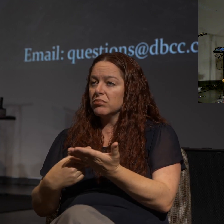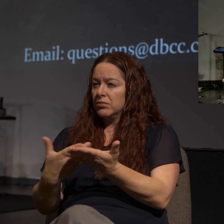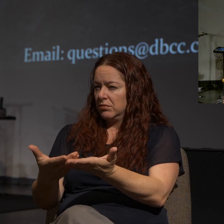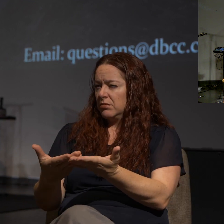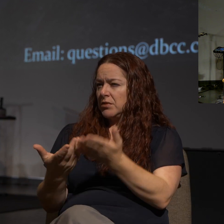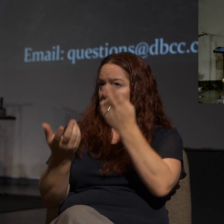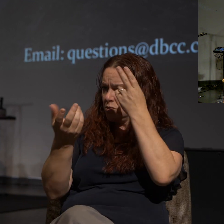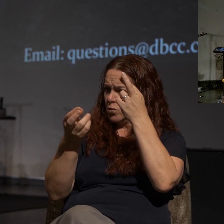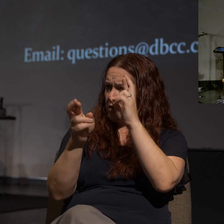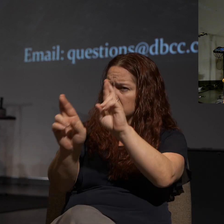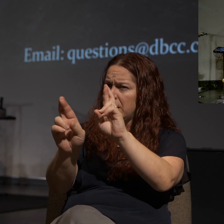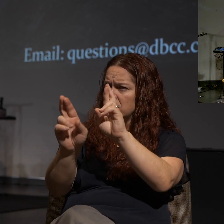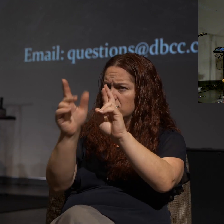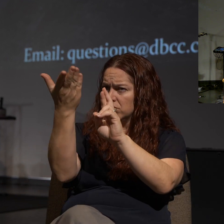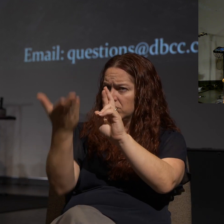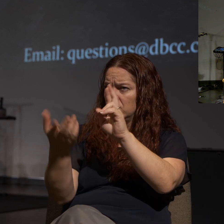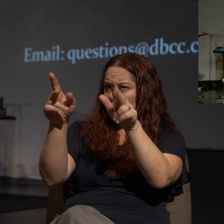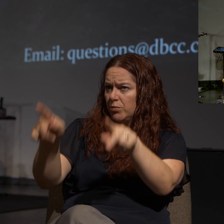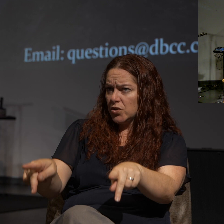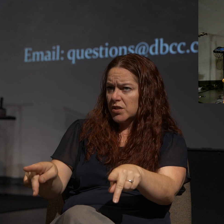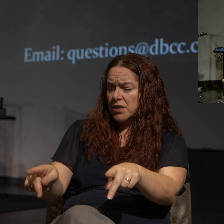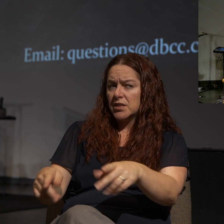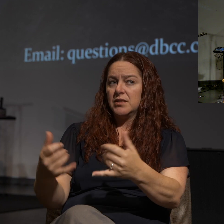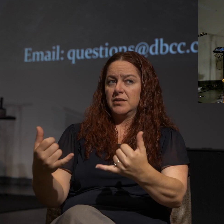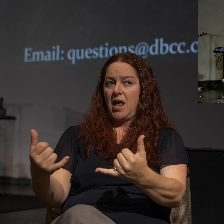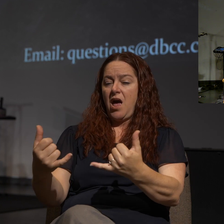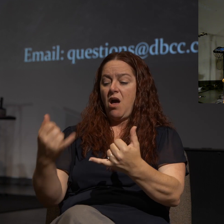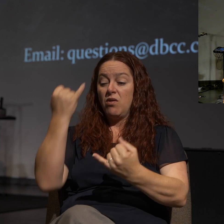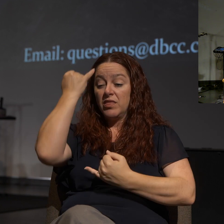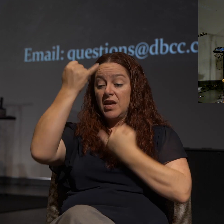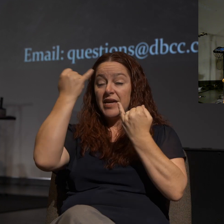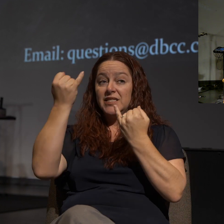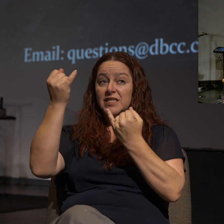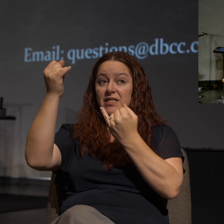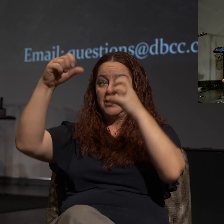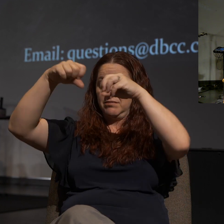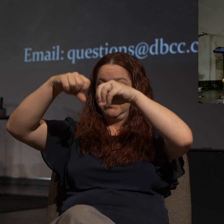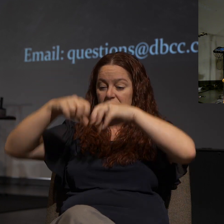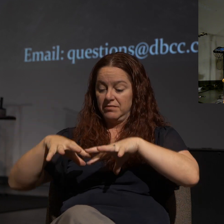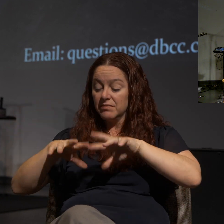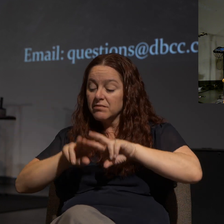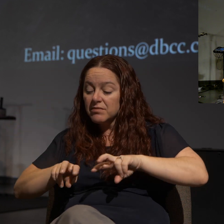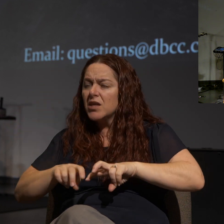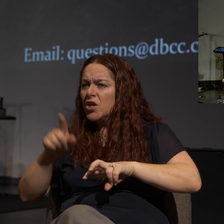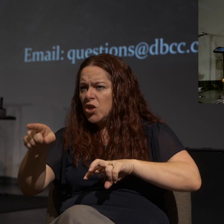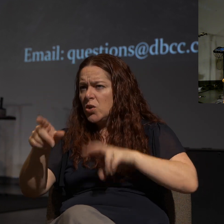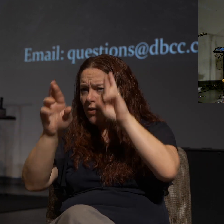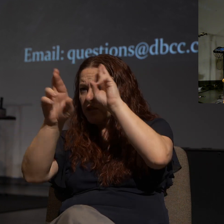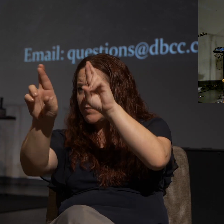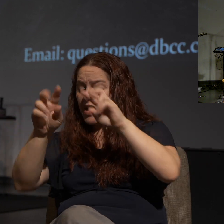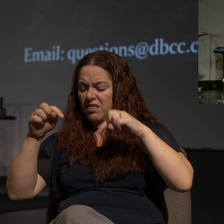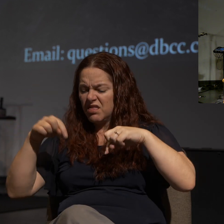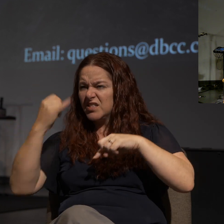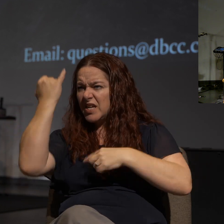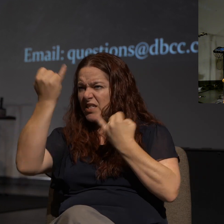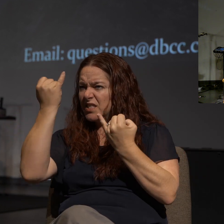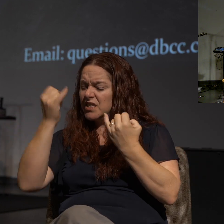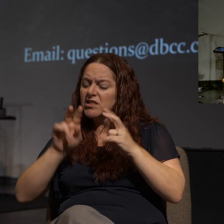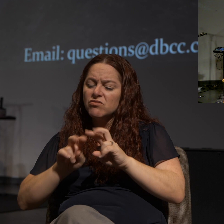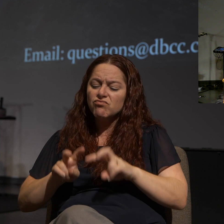Respecting you as a person allows us to take those apart and go, you I respect. Let's talk about these ideas.